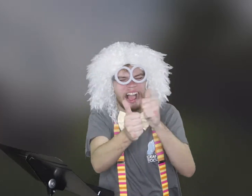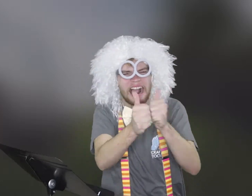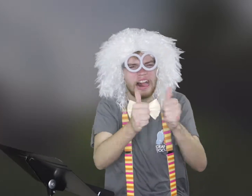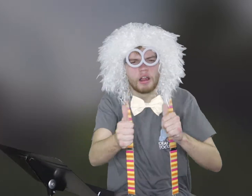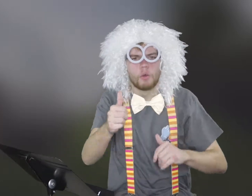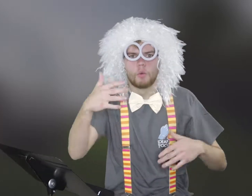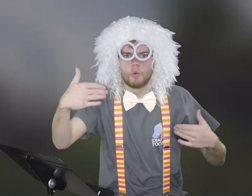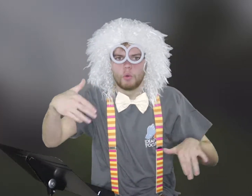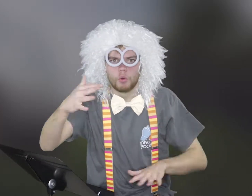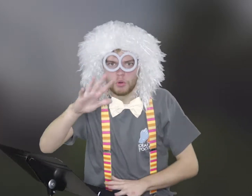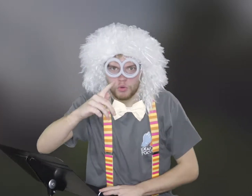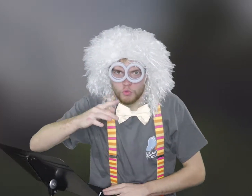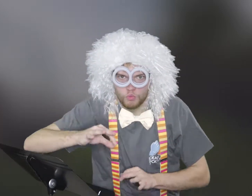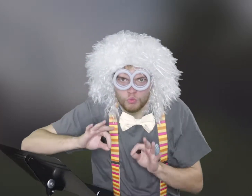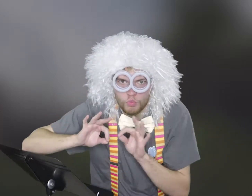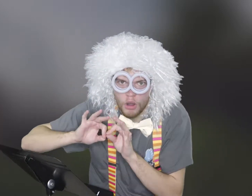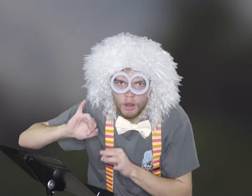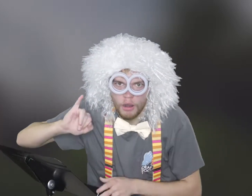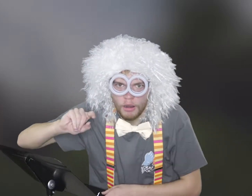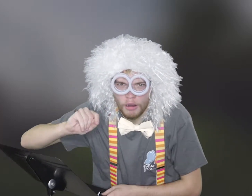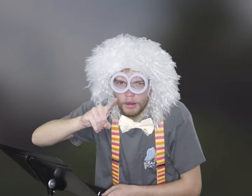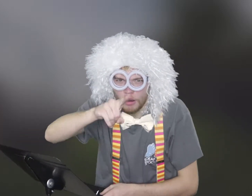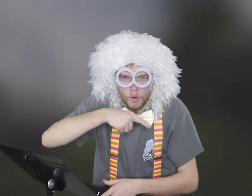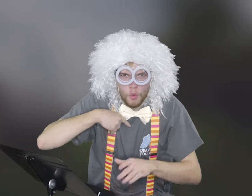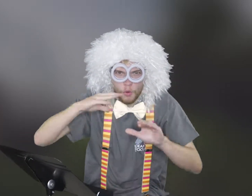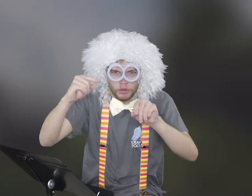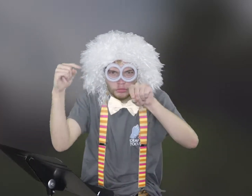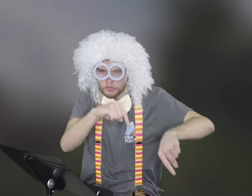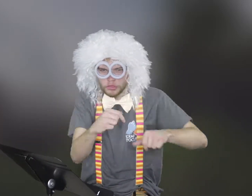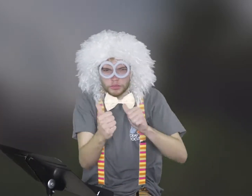Almost like the Olympic Games. It's really going to be worth it.